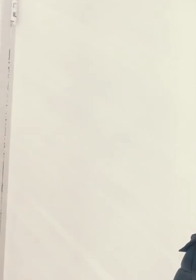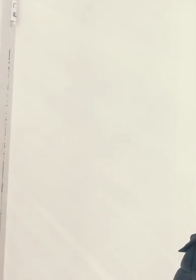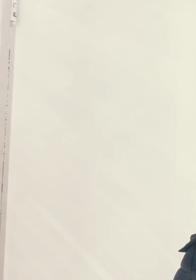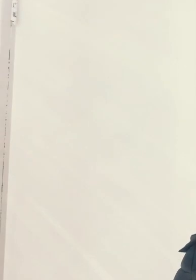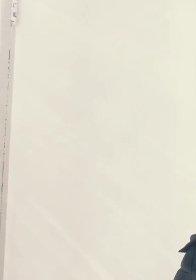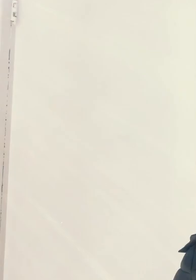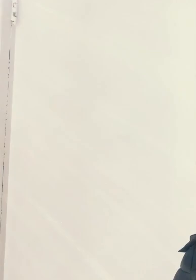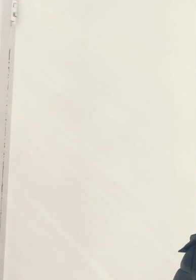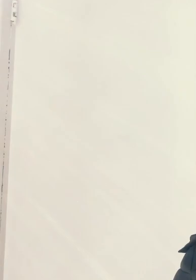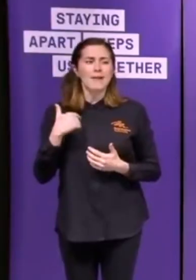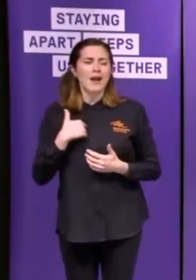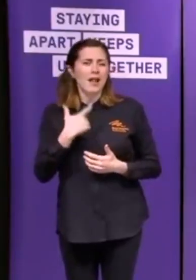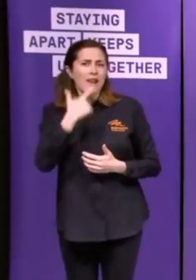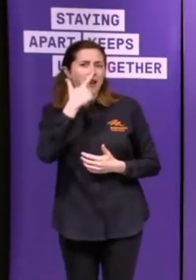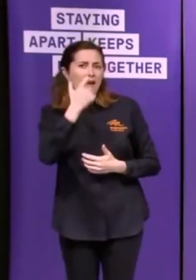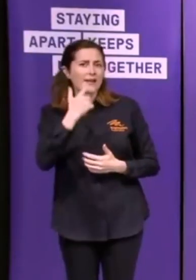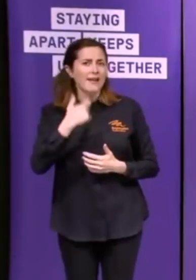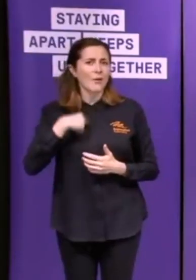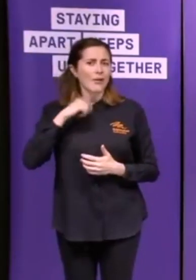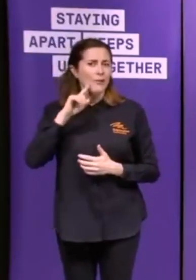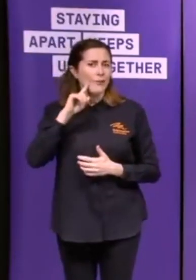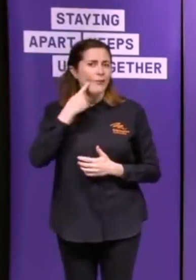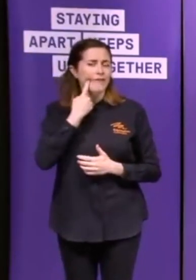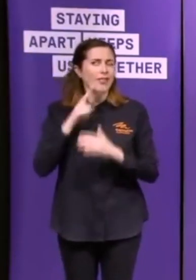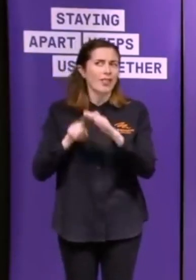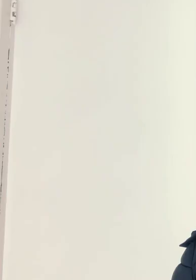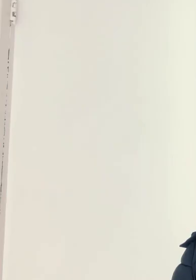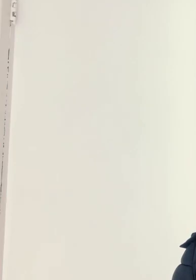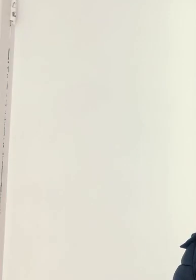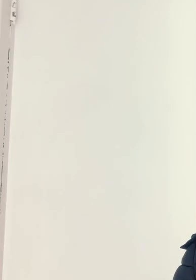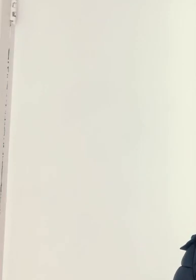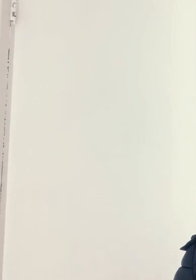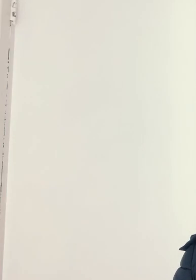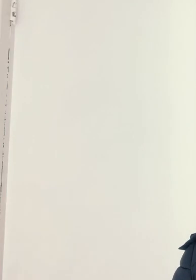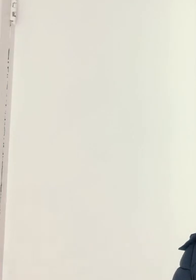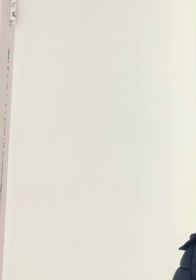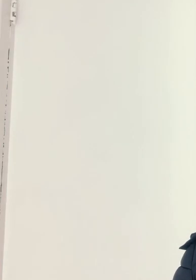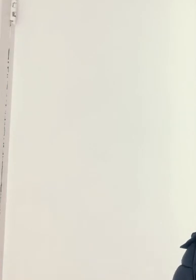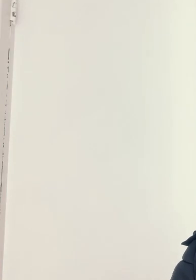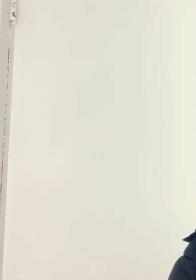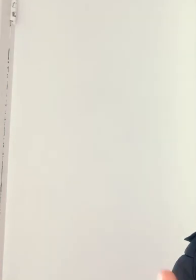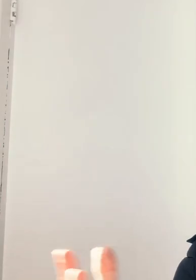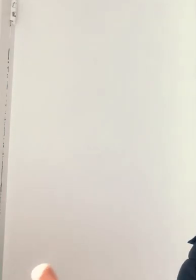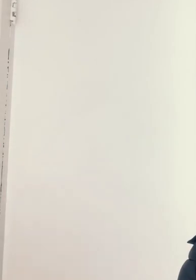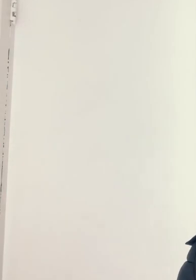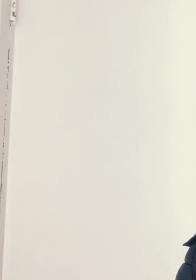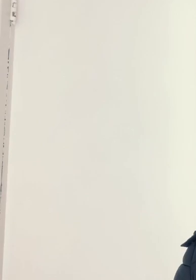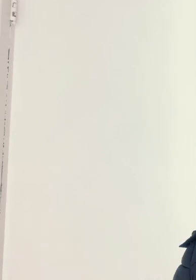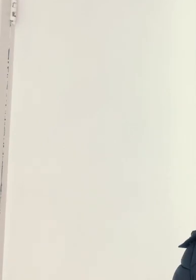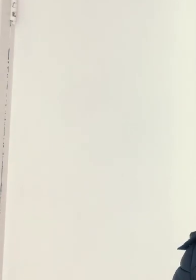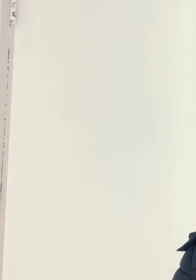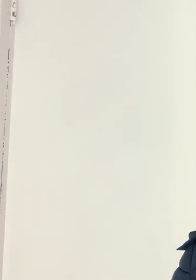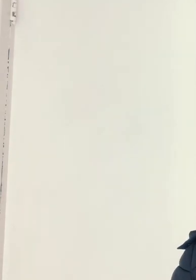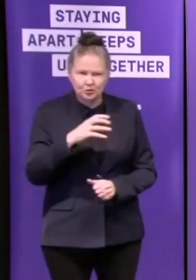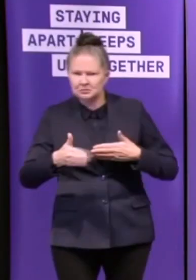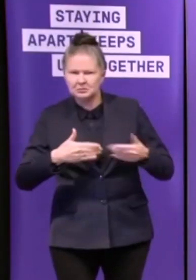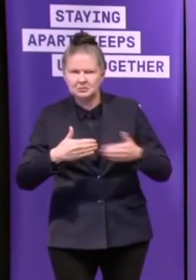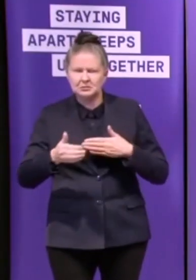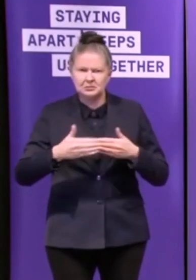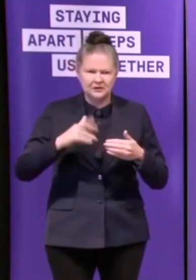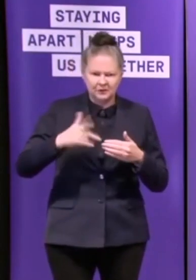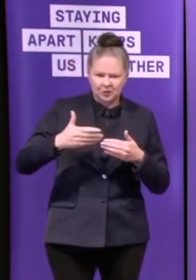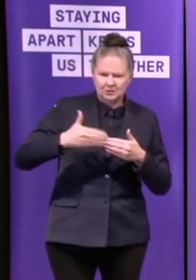wanting to become a background extra? I think your odds are very poor. Could this be a new career for you? Maybe one day become an extra in Hollywood?